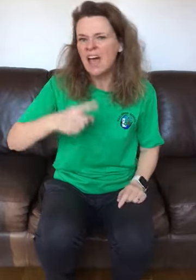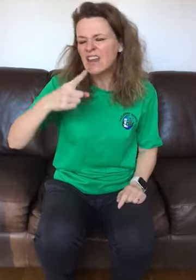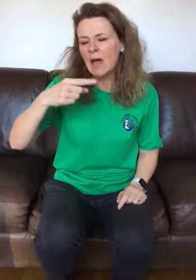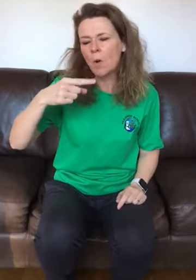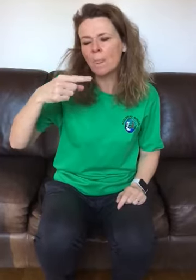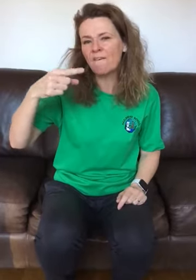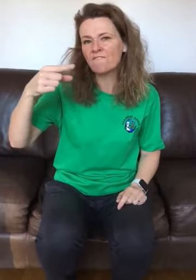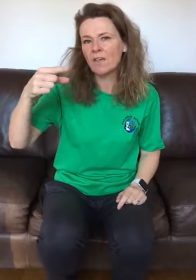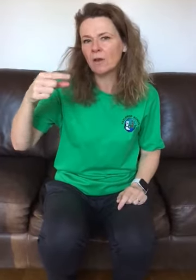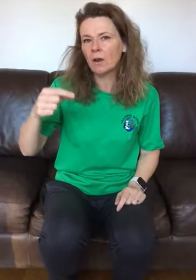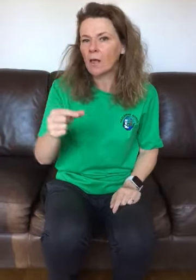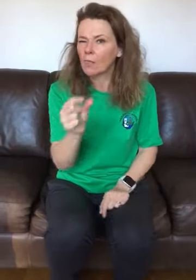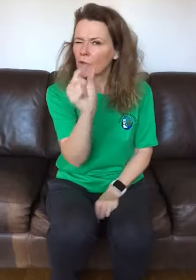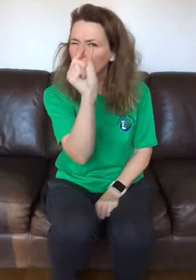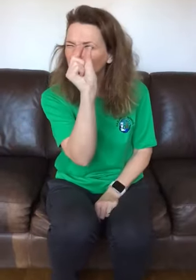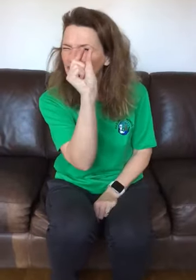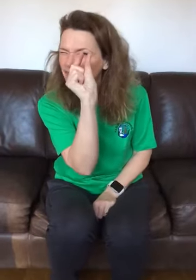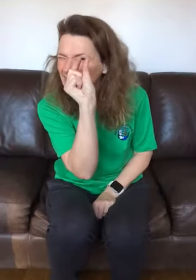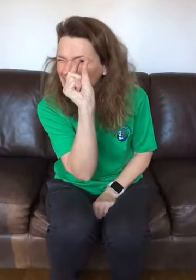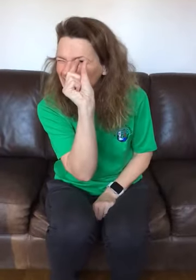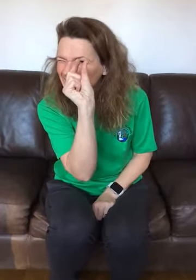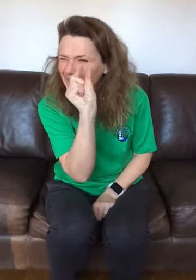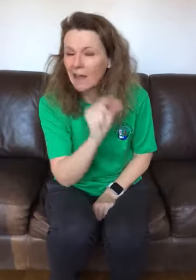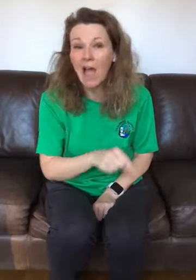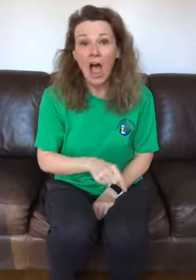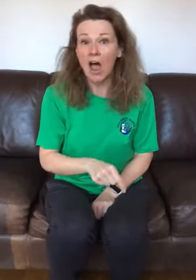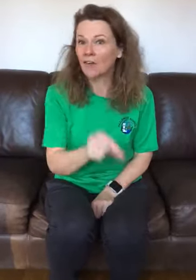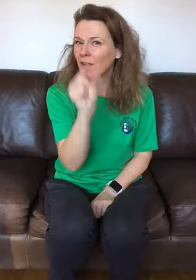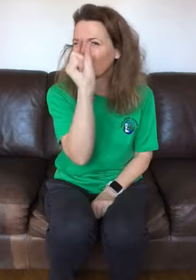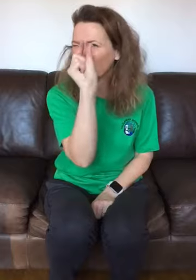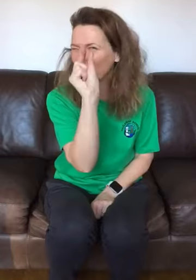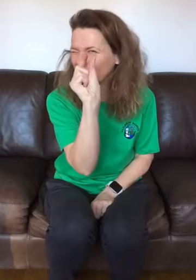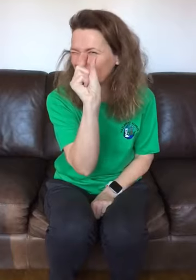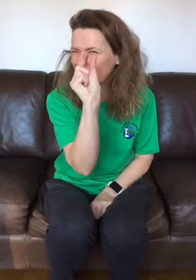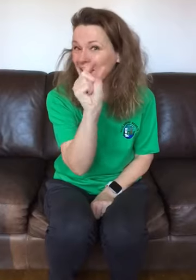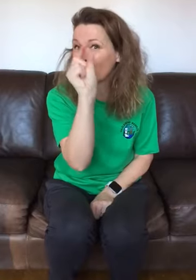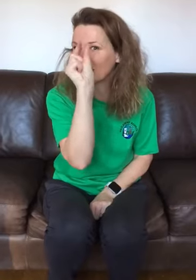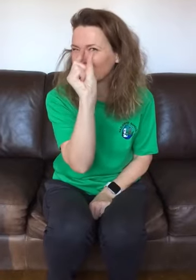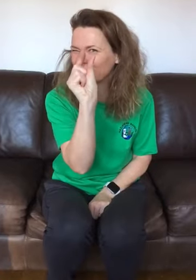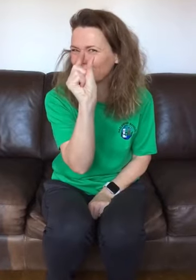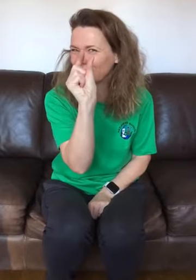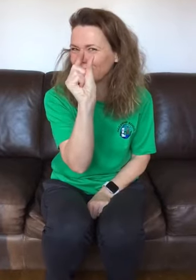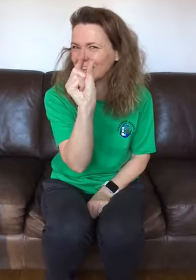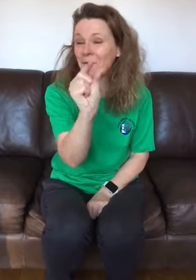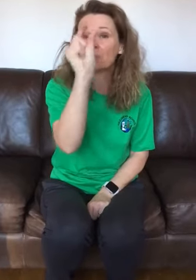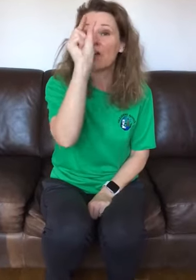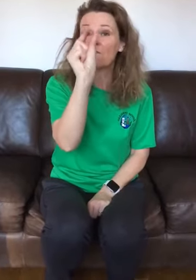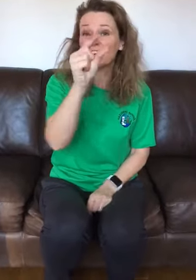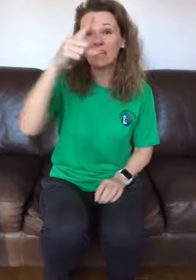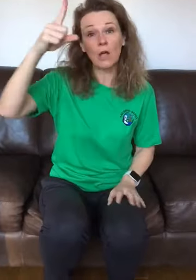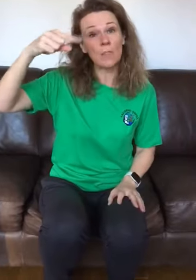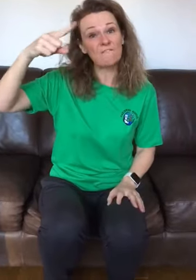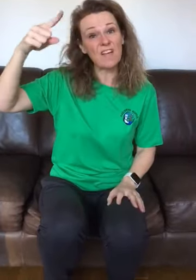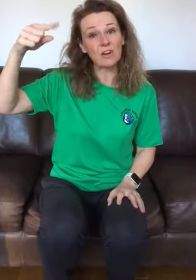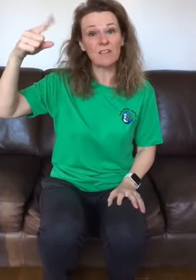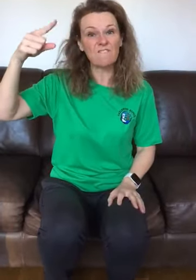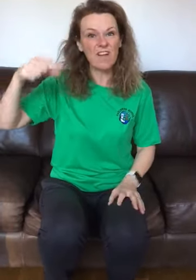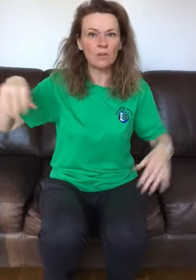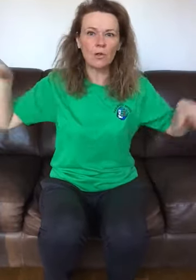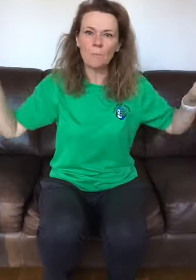Now on that feather there was a flea A rare flea, a rattling flea Flea on the feather, and the feather on the